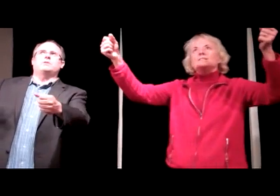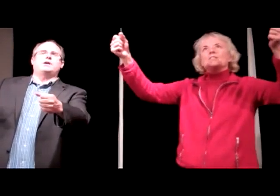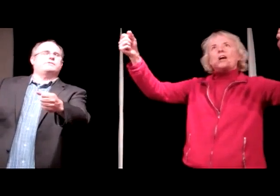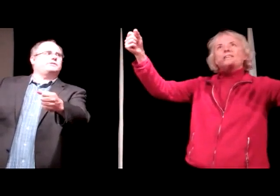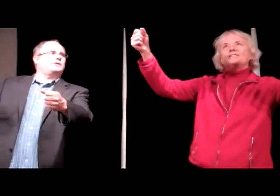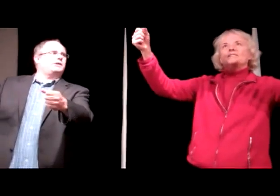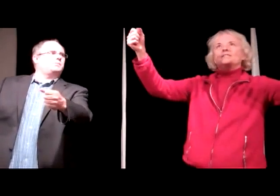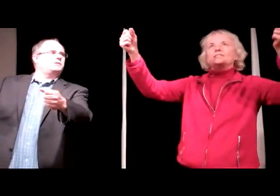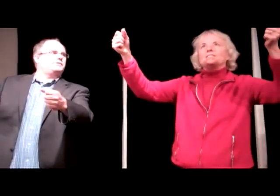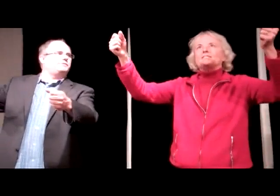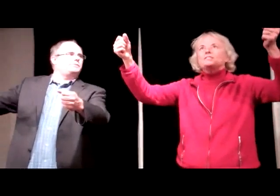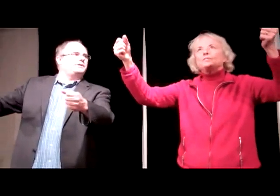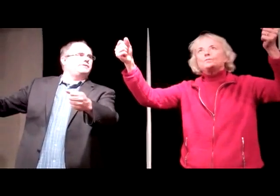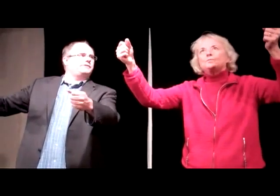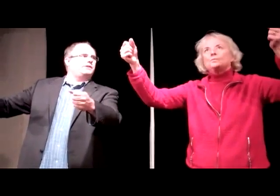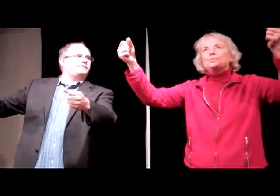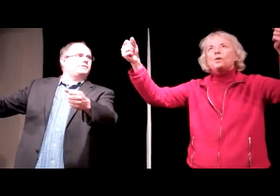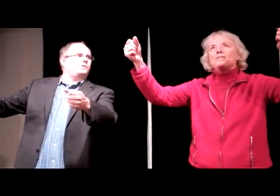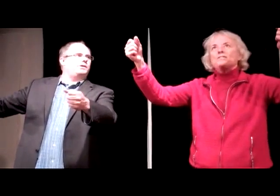off the alarm if we lift it off the wall.